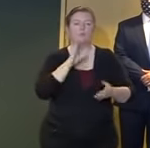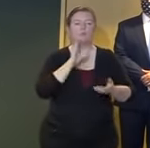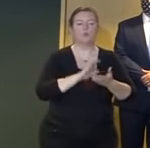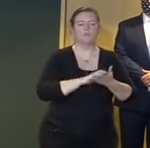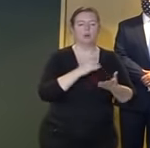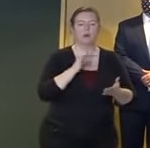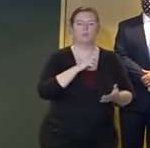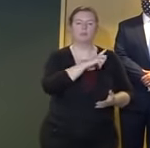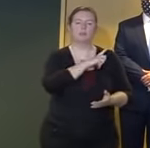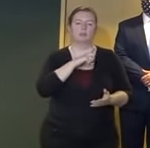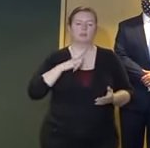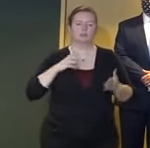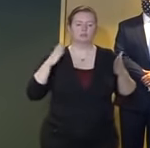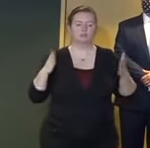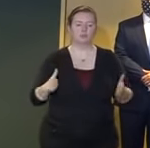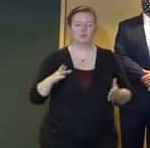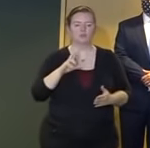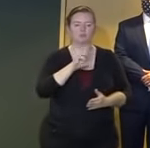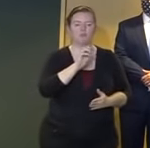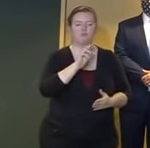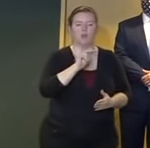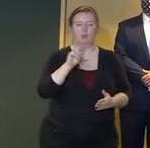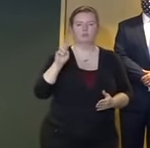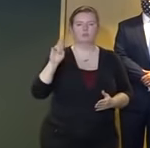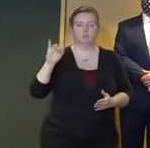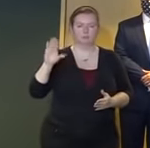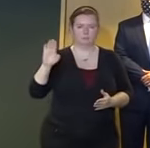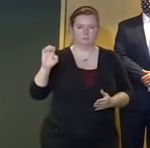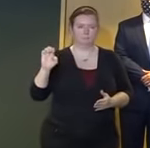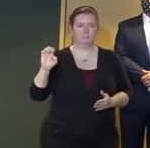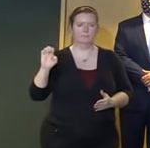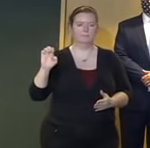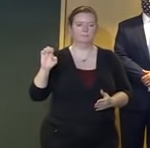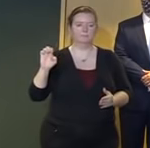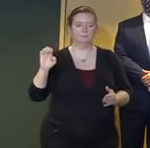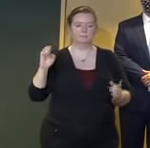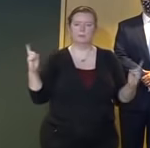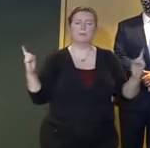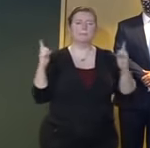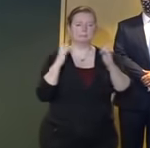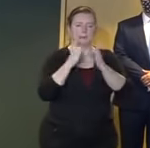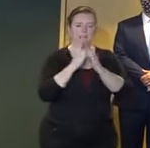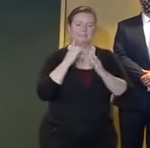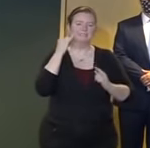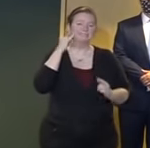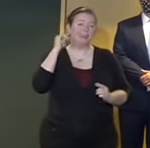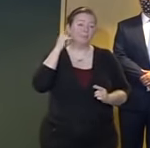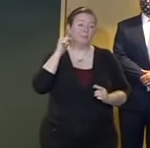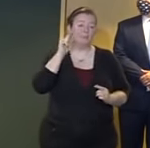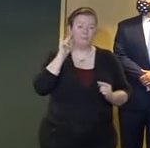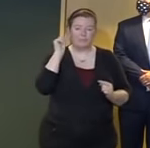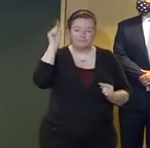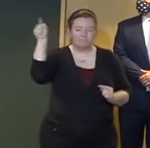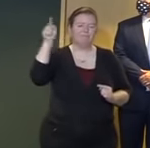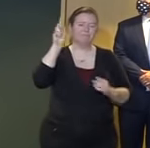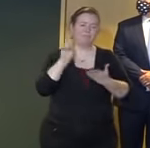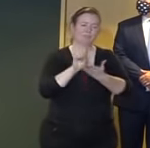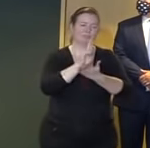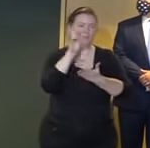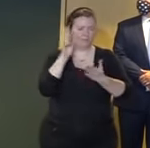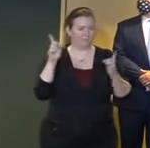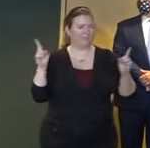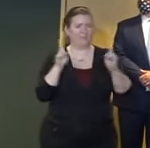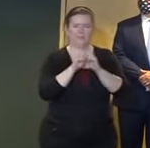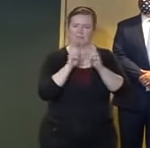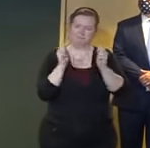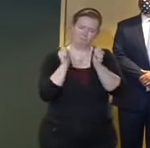as an administrator at Cal Berkeley when they met and the two were devoted to each other from that moment onward after moving to